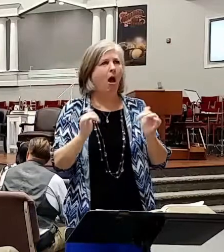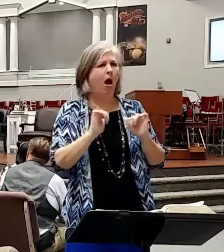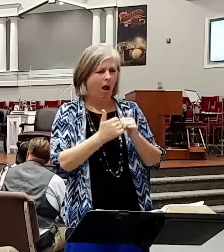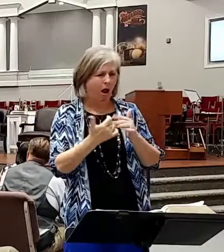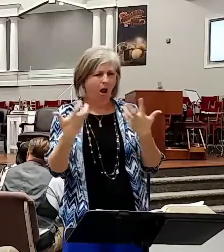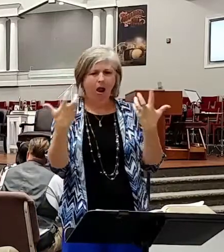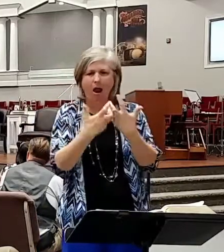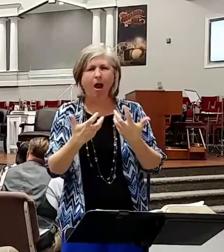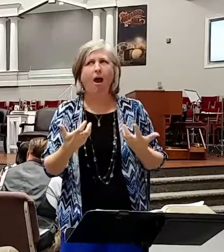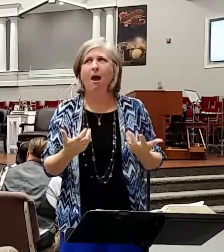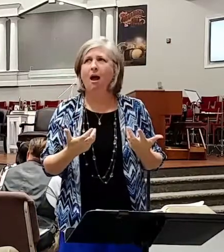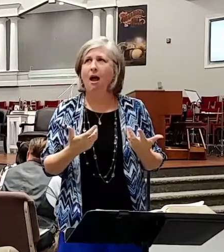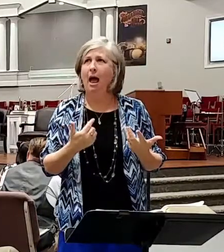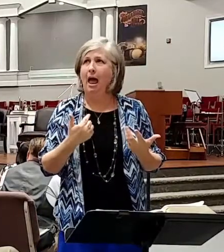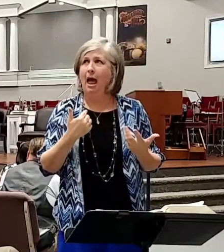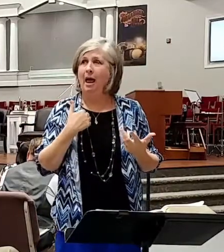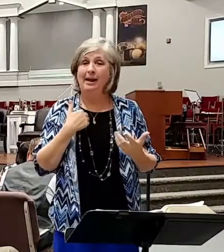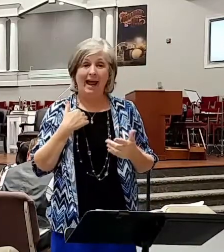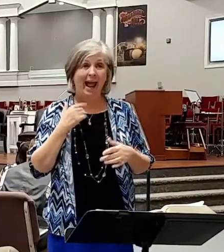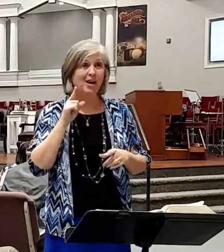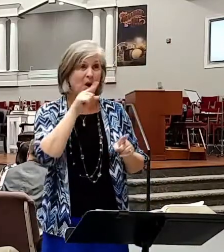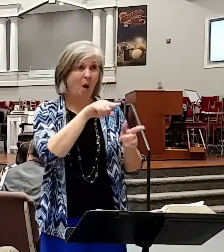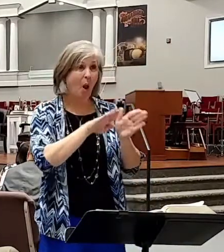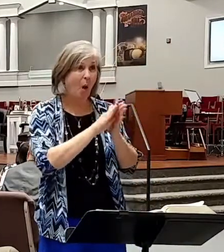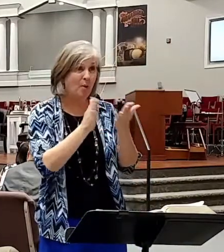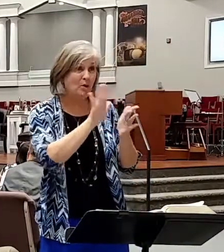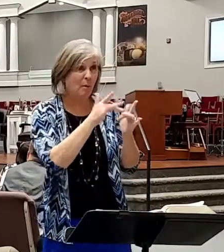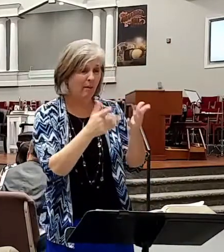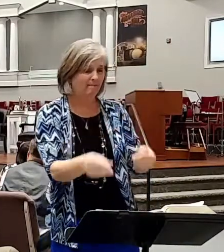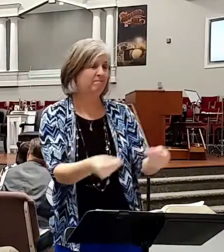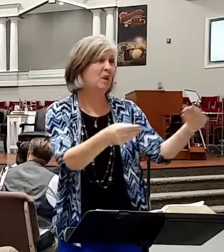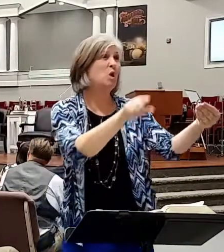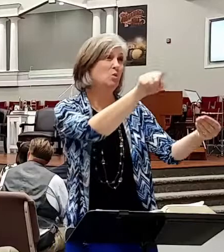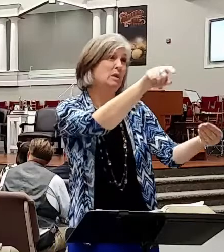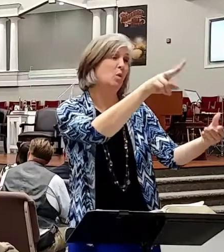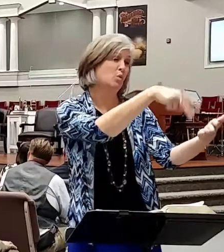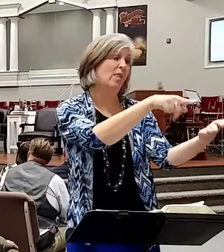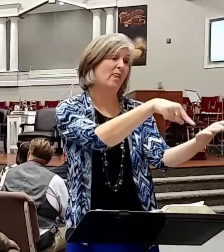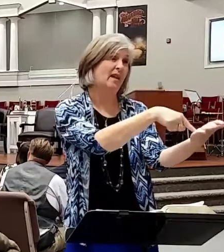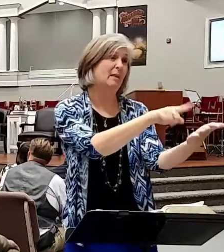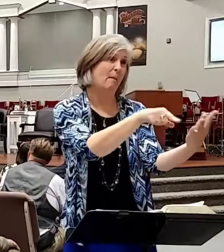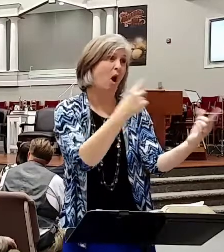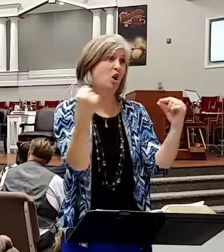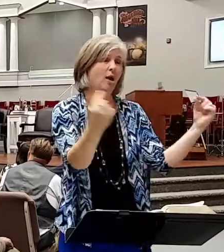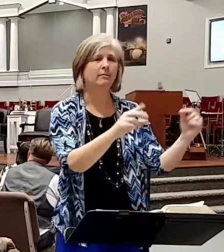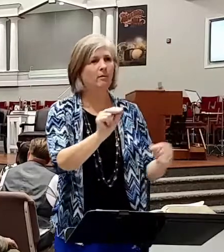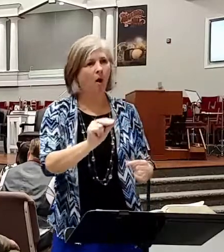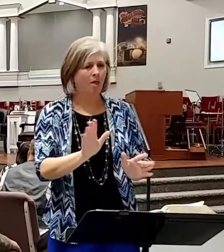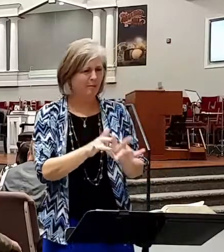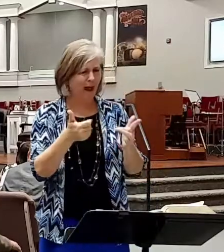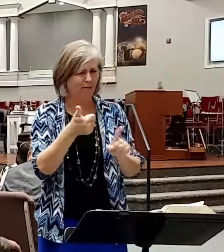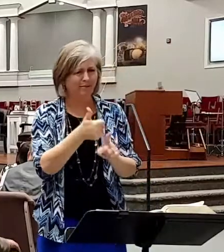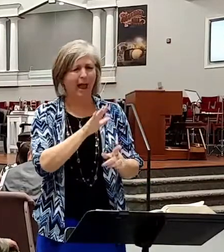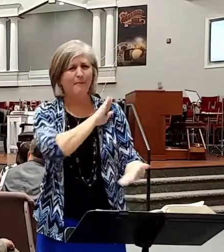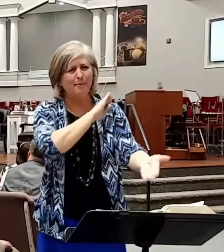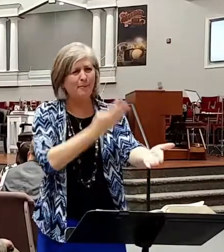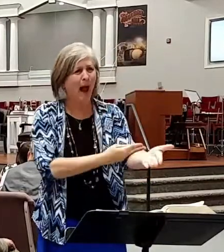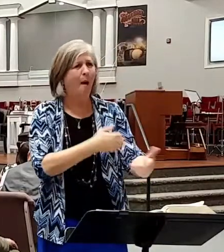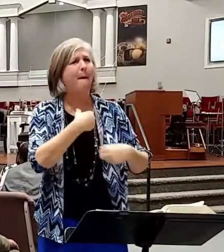did I go over there and open your bible up and say this is what you need to read gotcha no the bible has that power and it makes demands